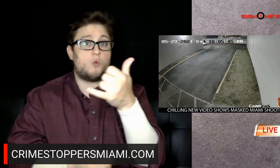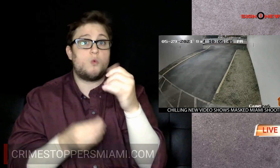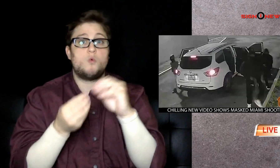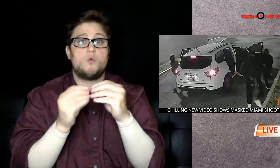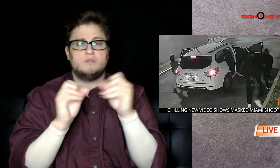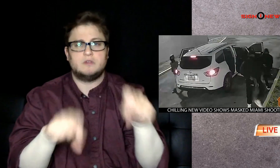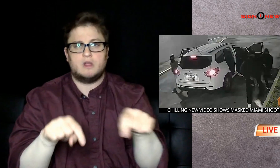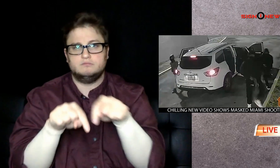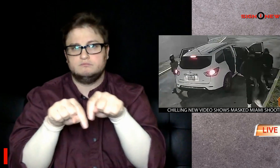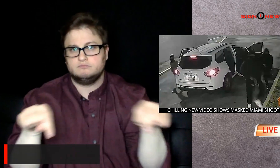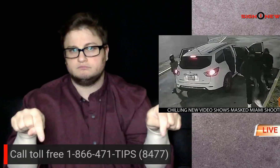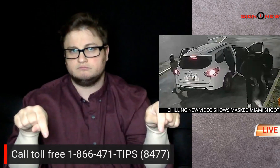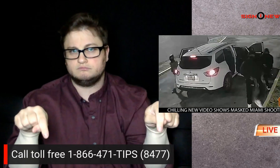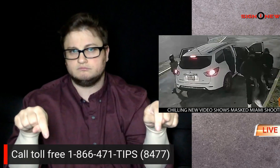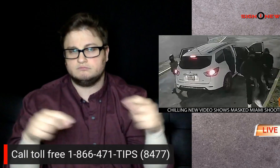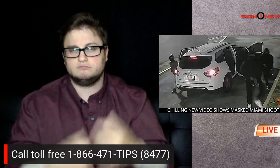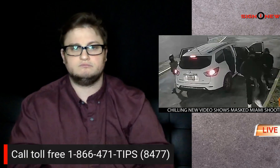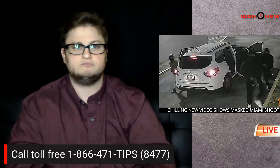or you can call this toll-free number.